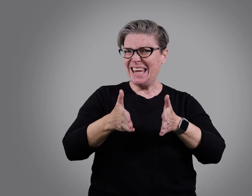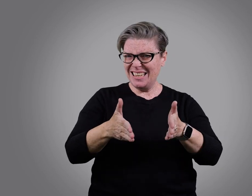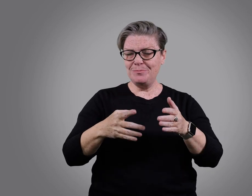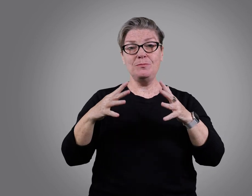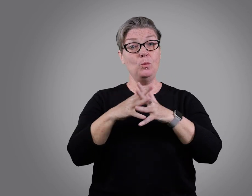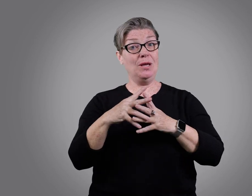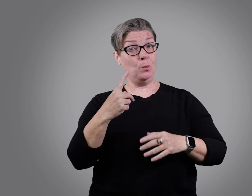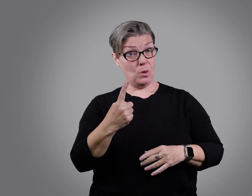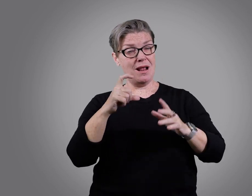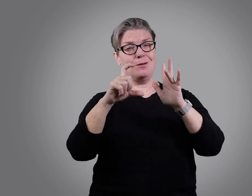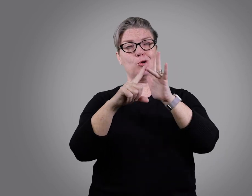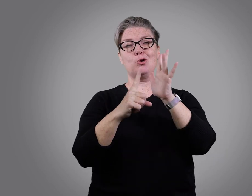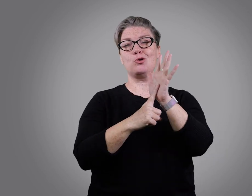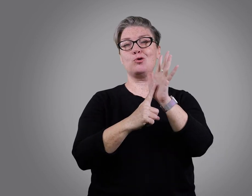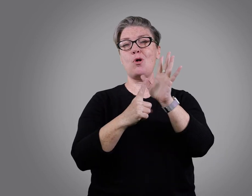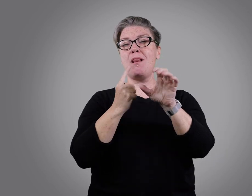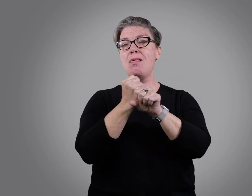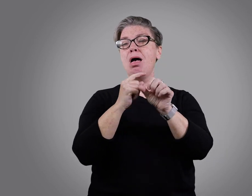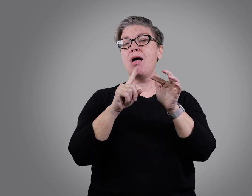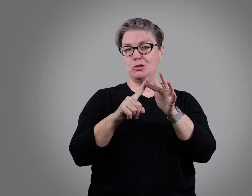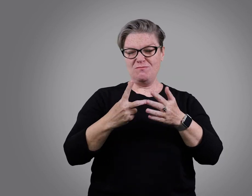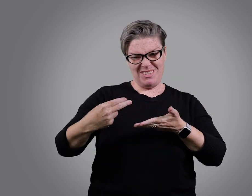During week one, you will learn how to collage.